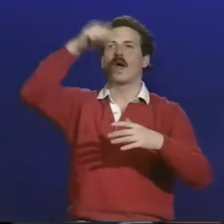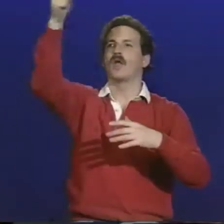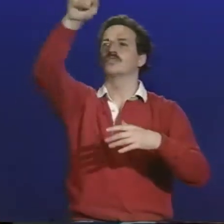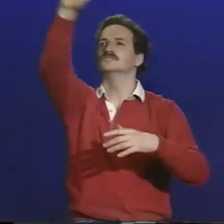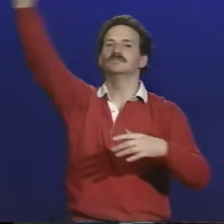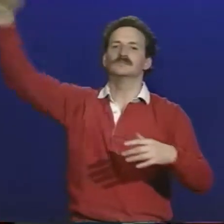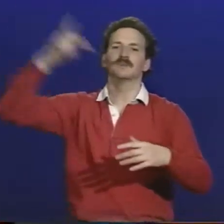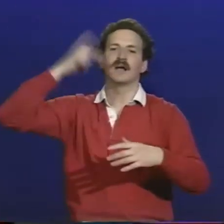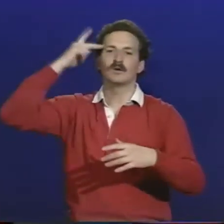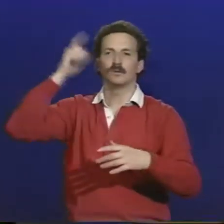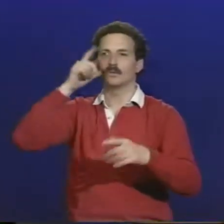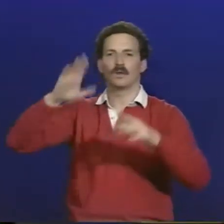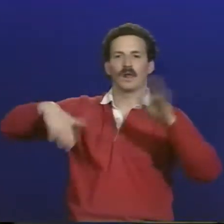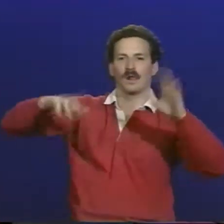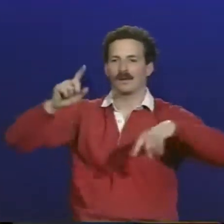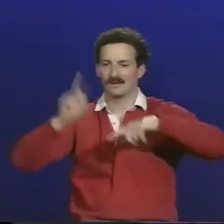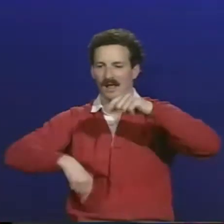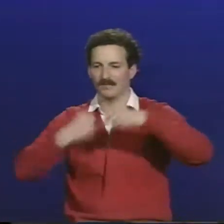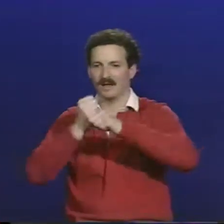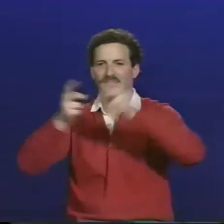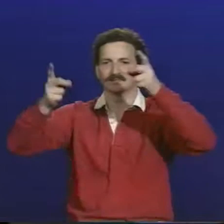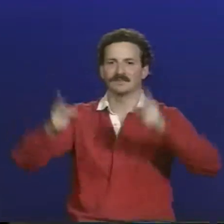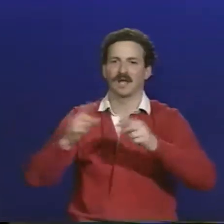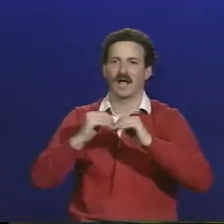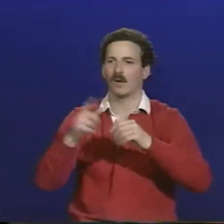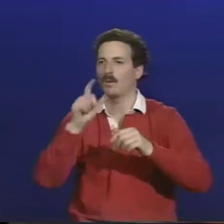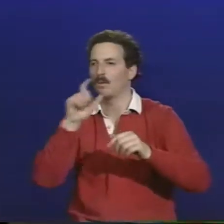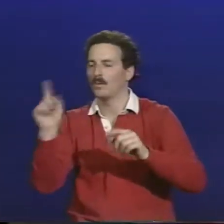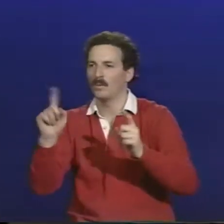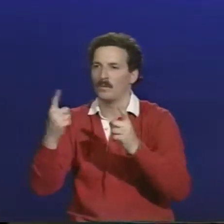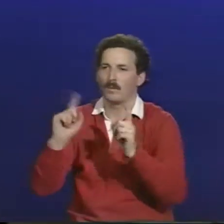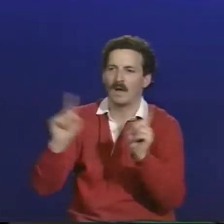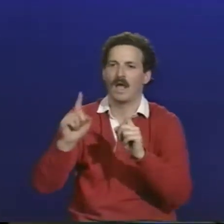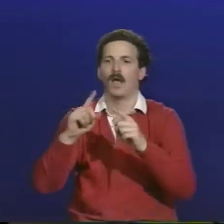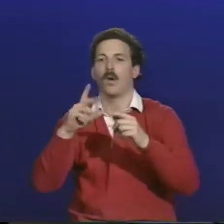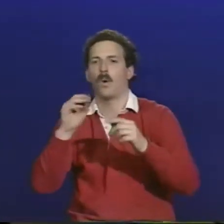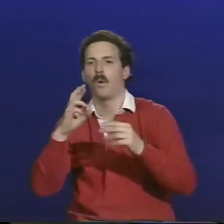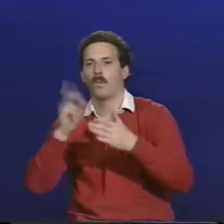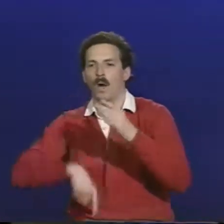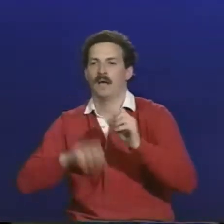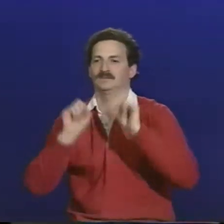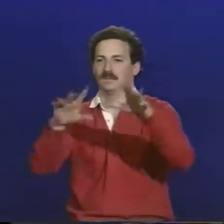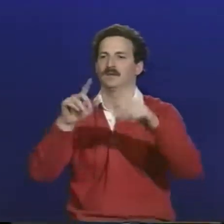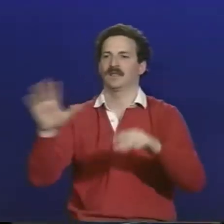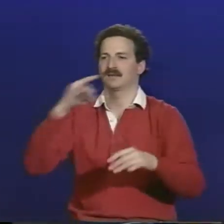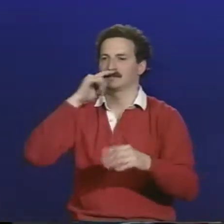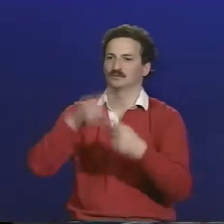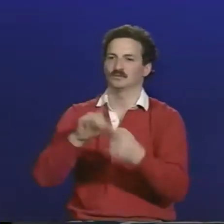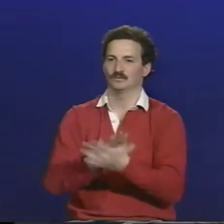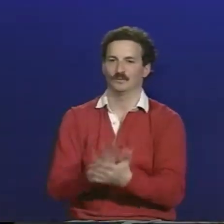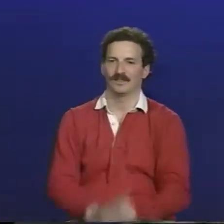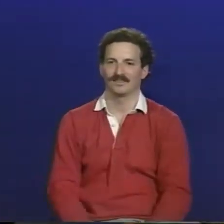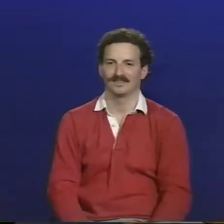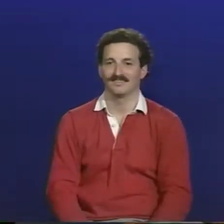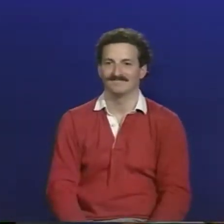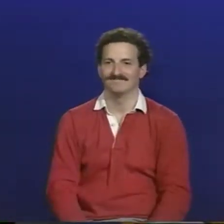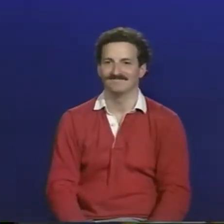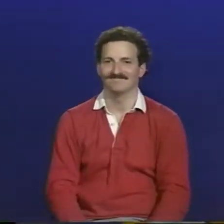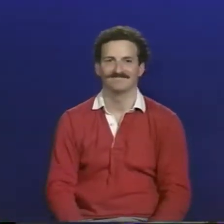nice place from which administrators, school administrators, teachers can find